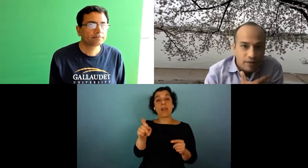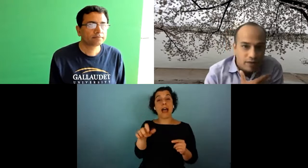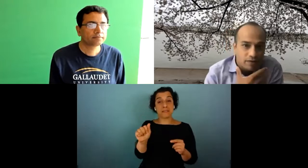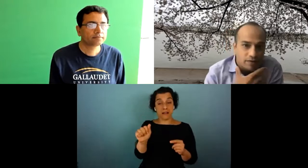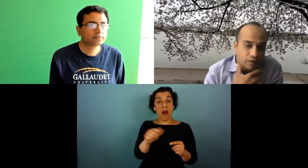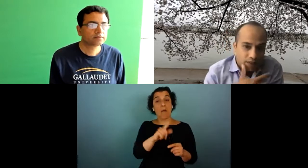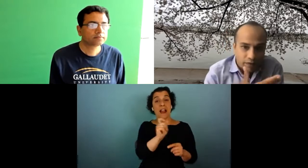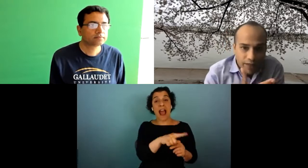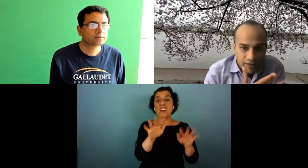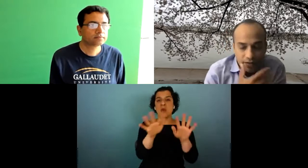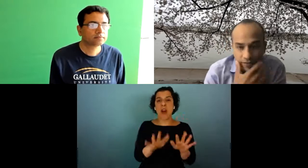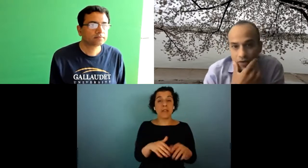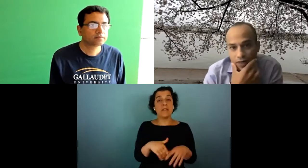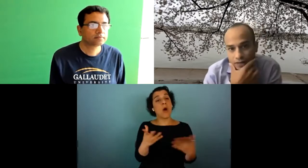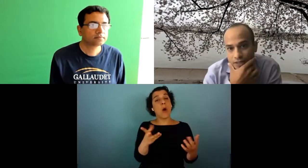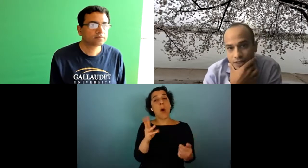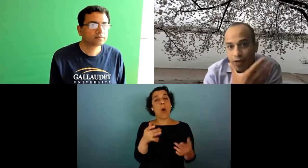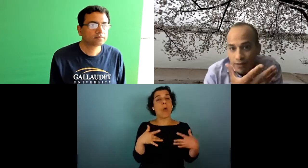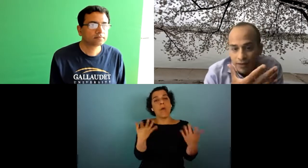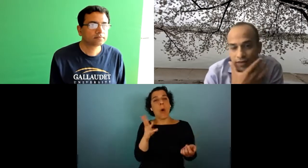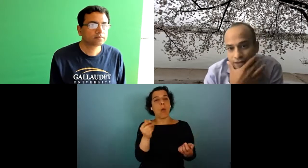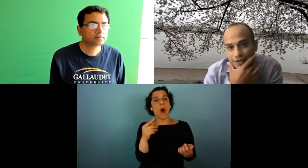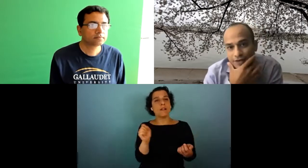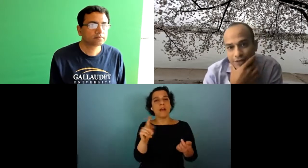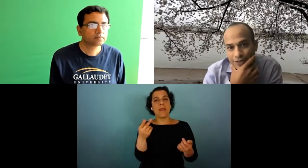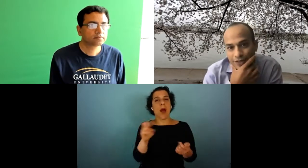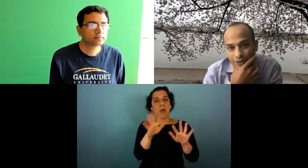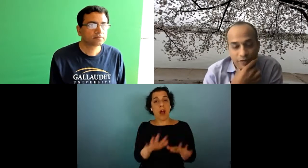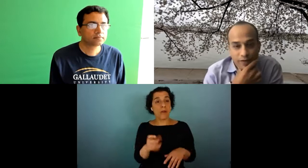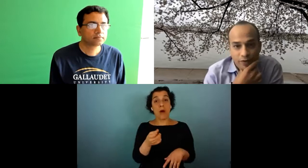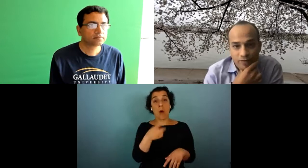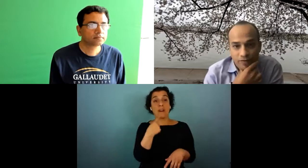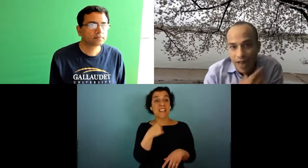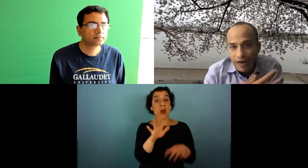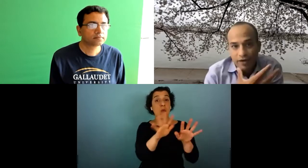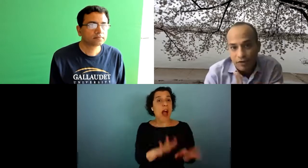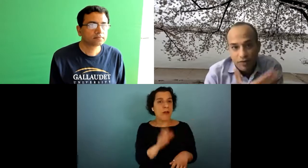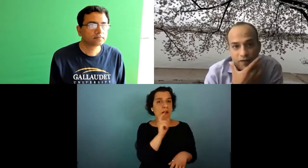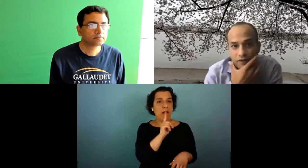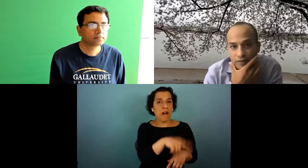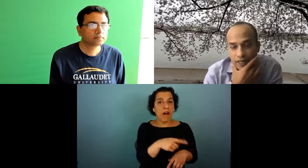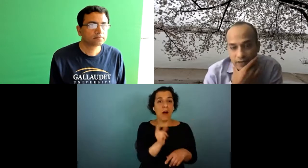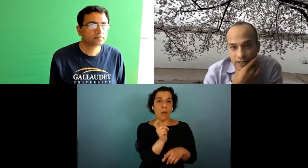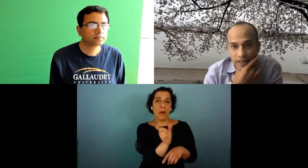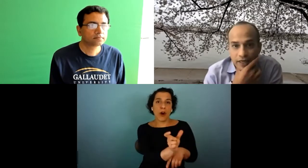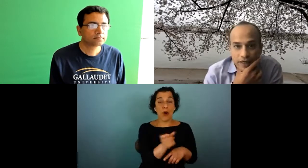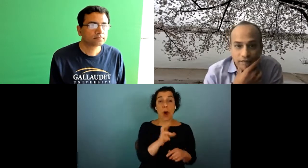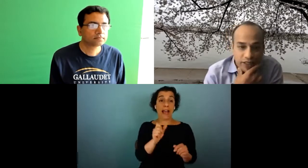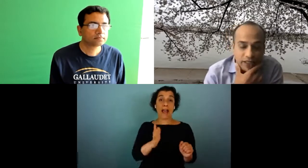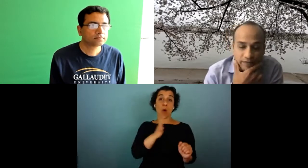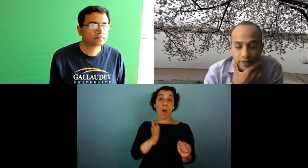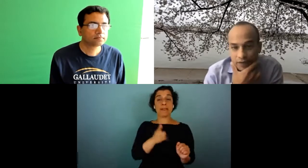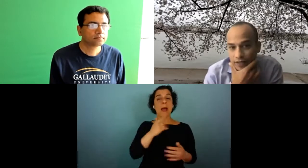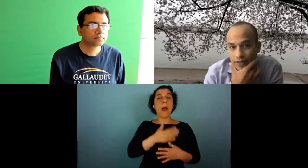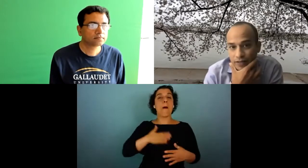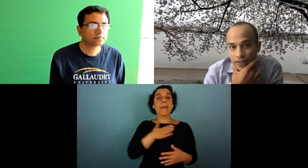what's the weather or i could just say whether or i could say you know i could be more accurate i could be more formal i could say please